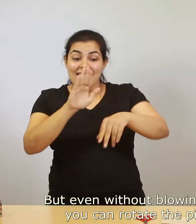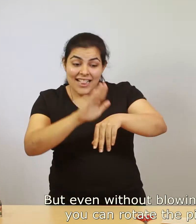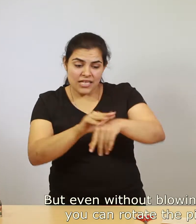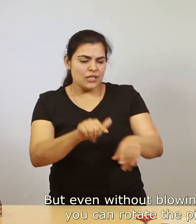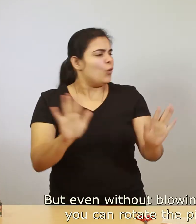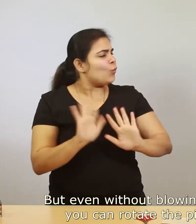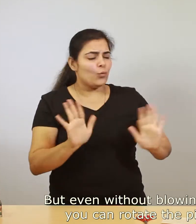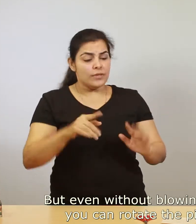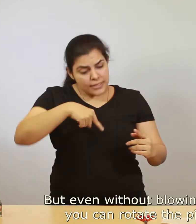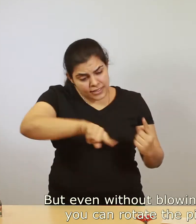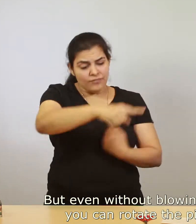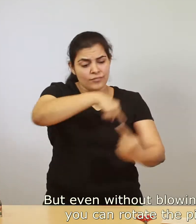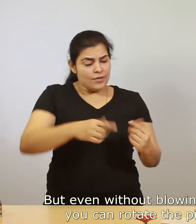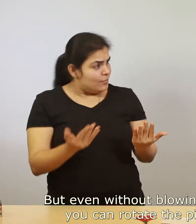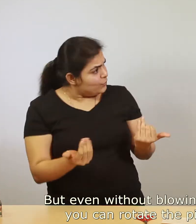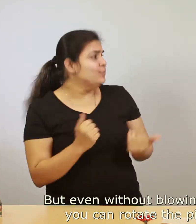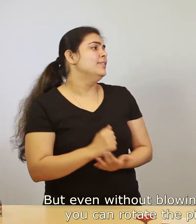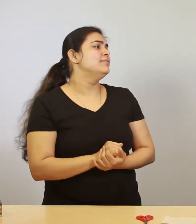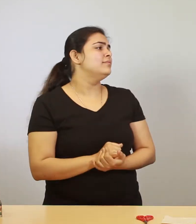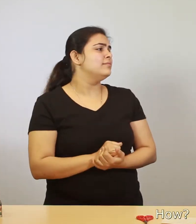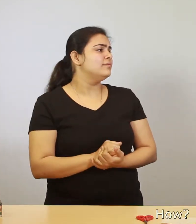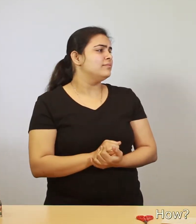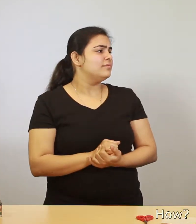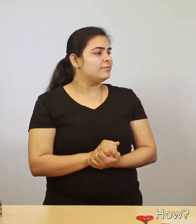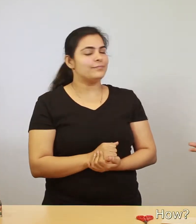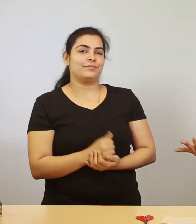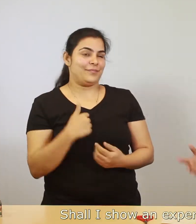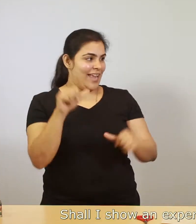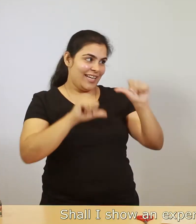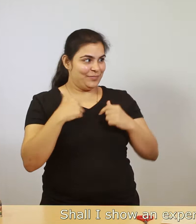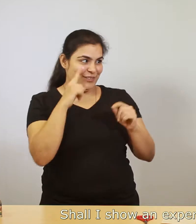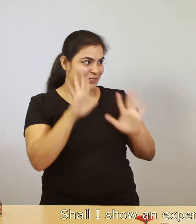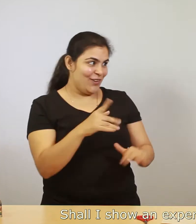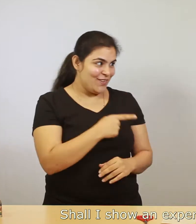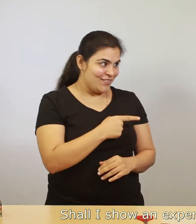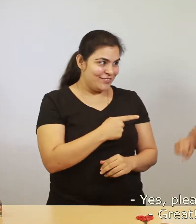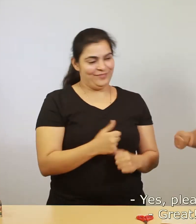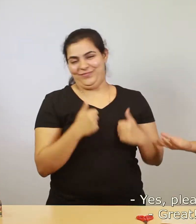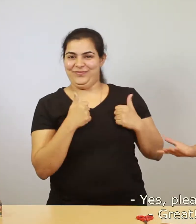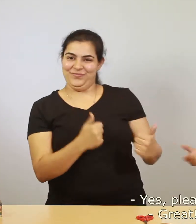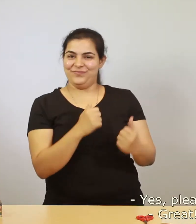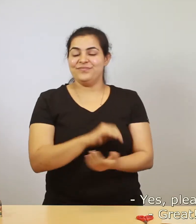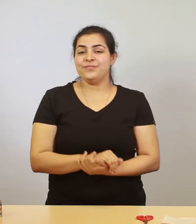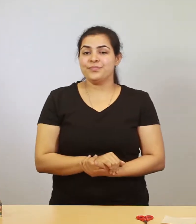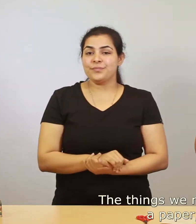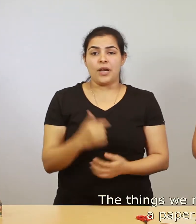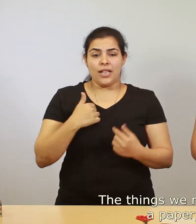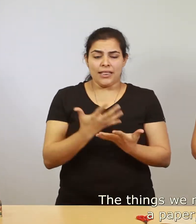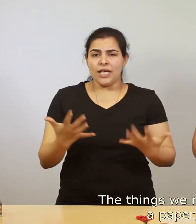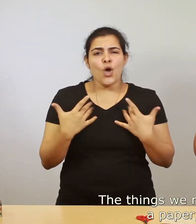you can rotate the piece of paper how shall i show an experiment to you yes please great the things we